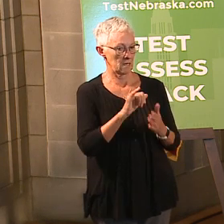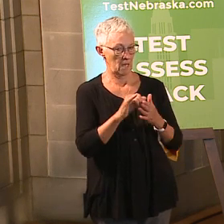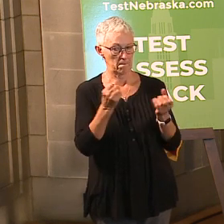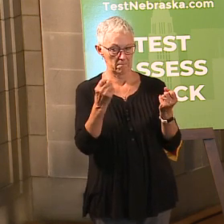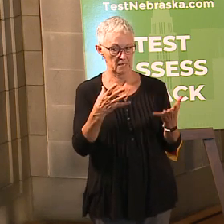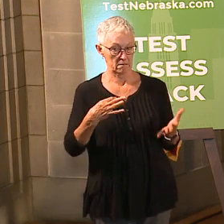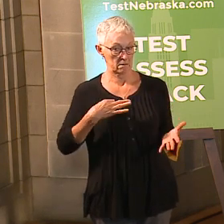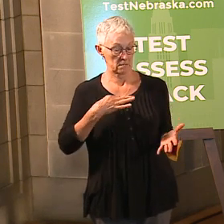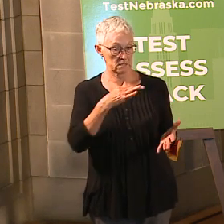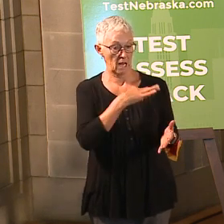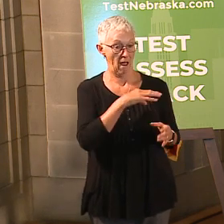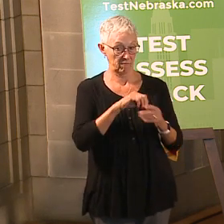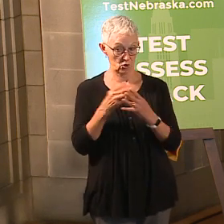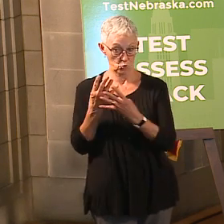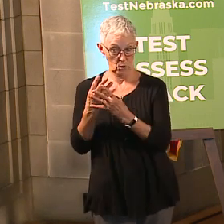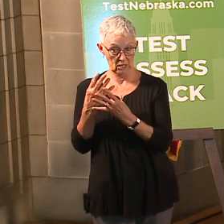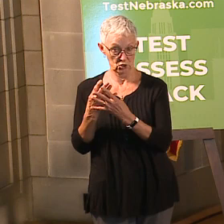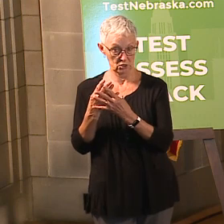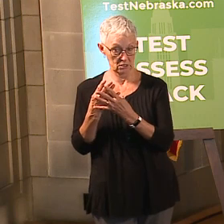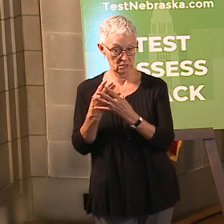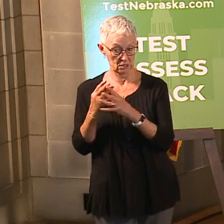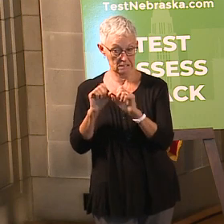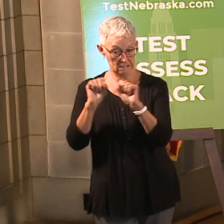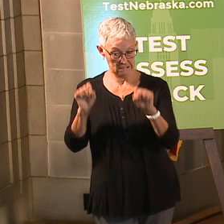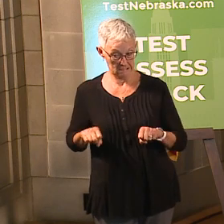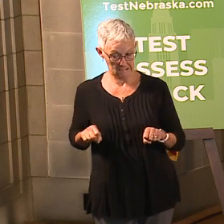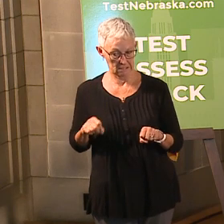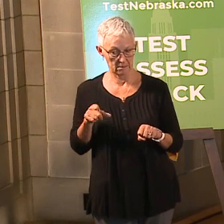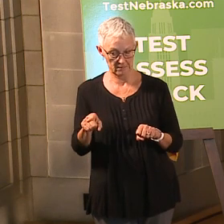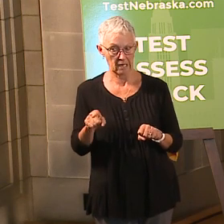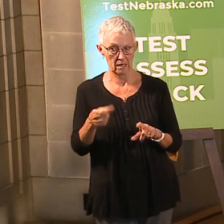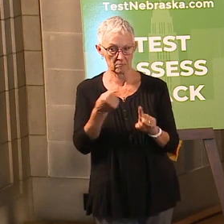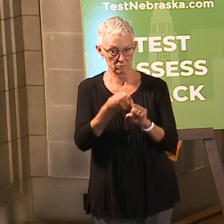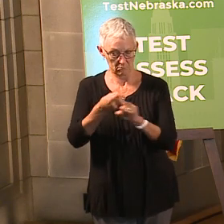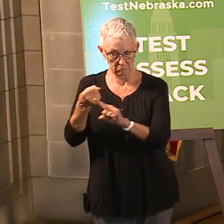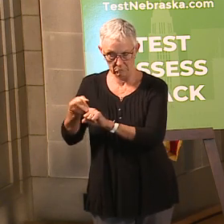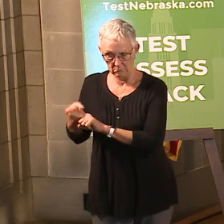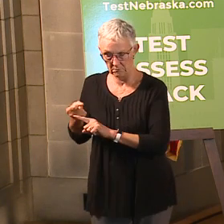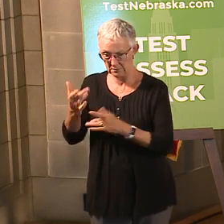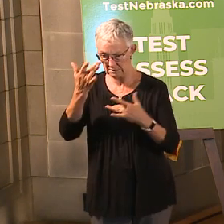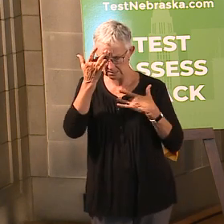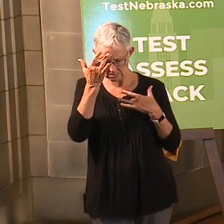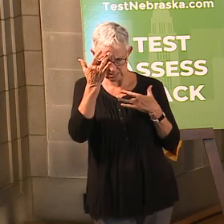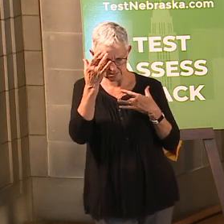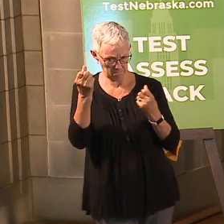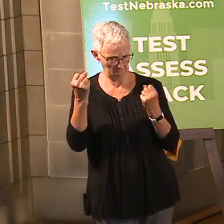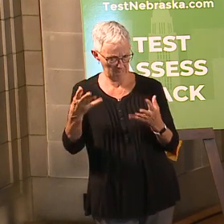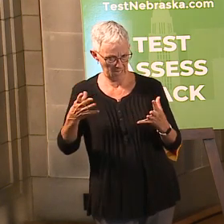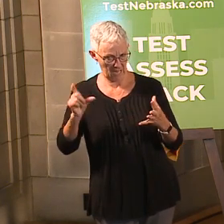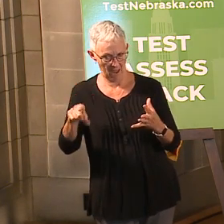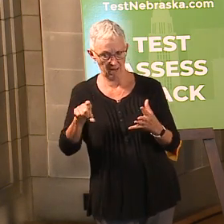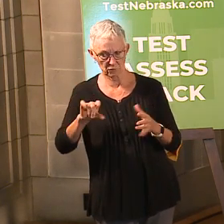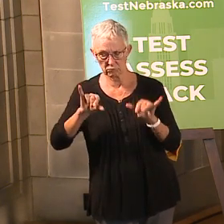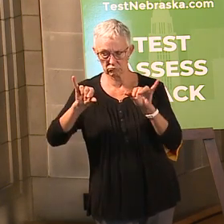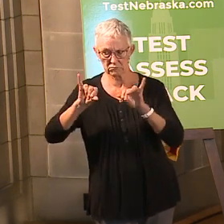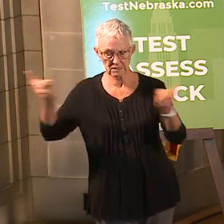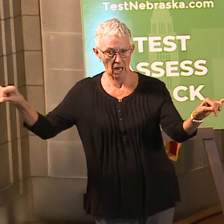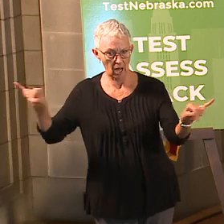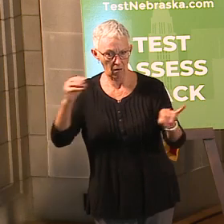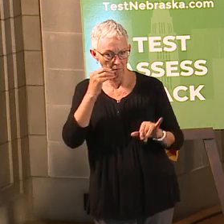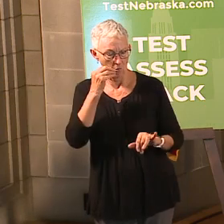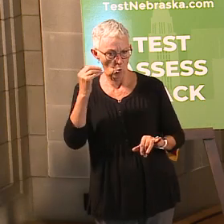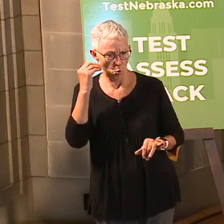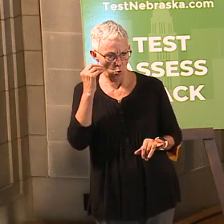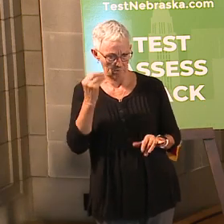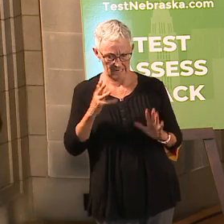with this number of staff people out either isolating or quarantining. So the question was, how is the Department